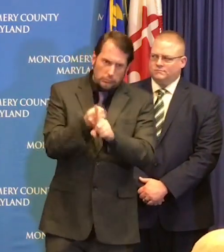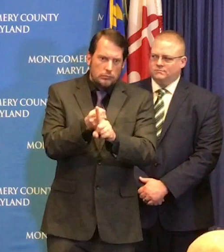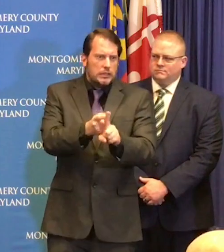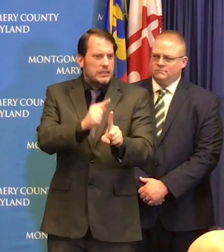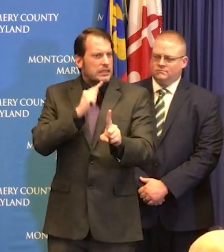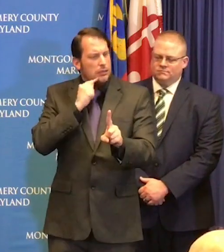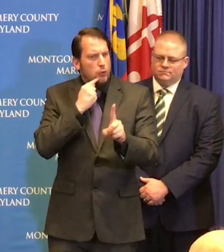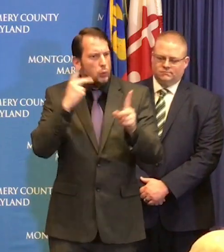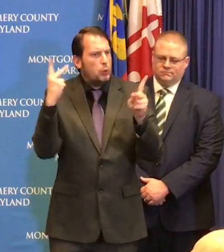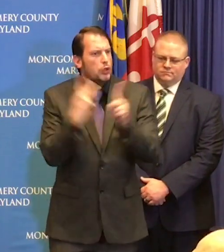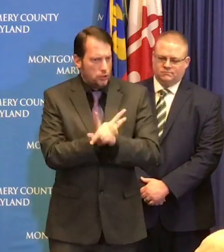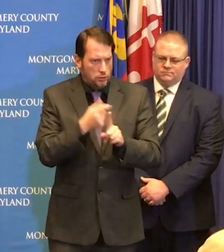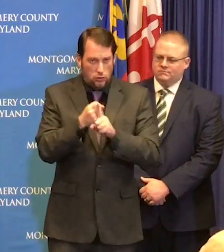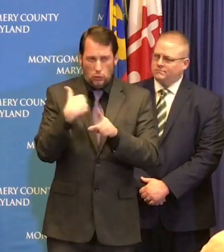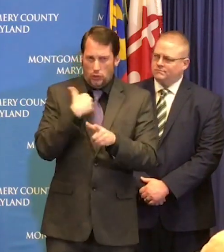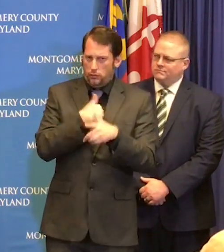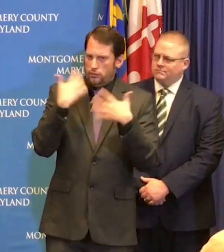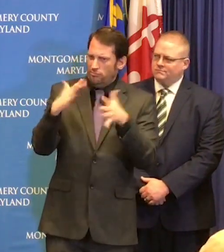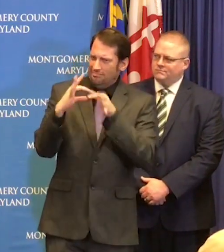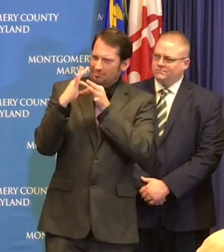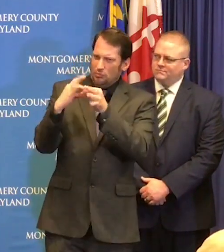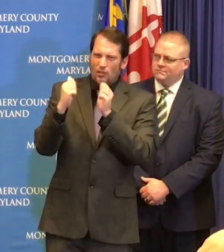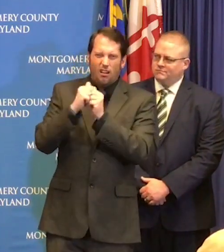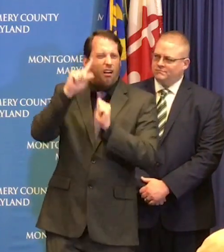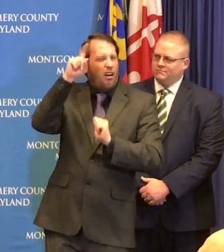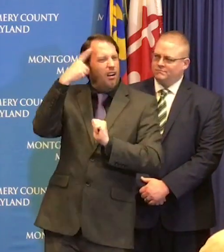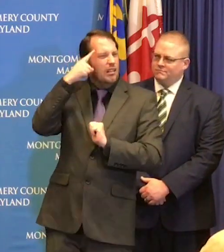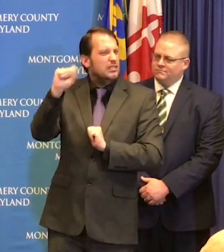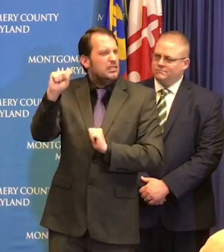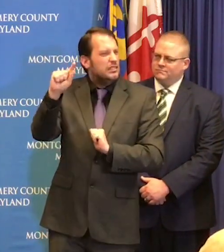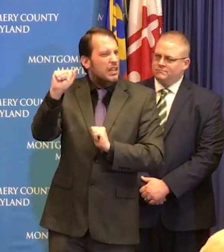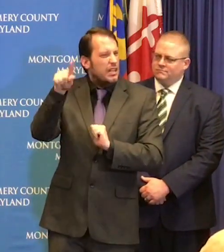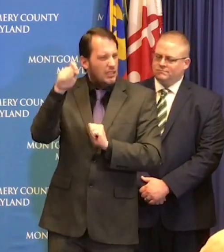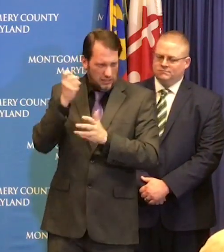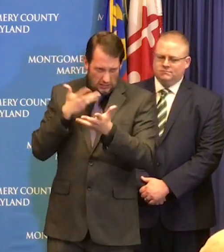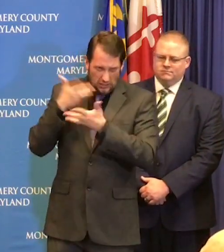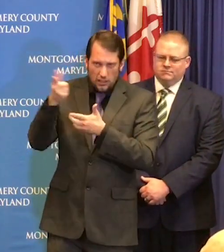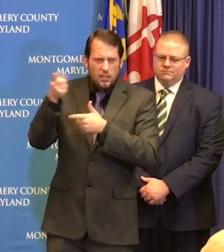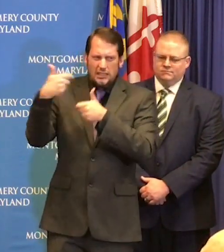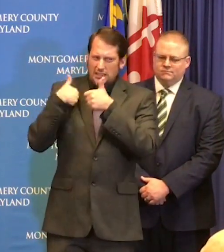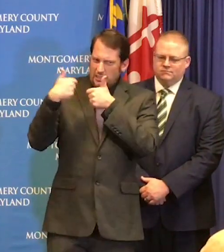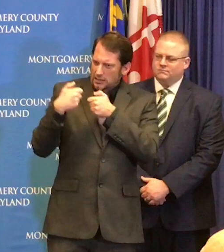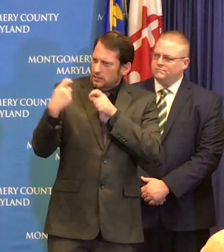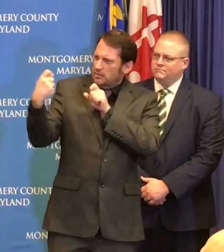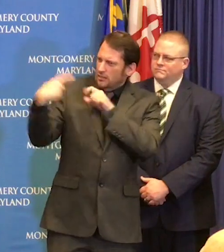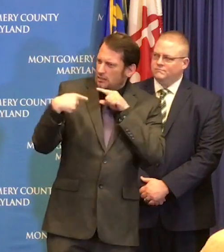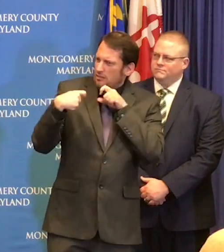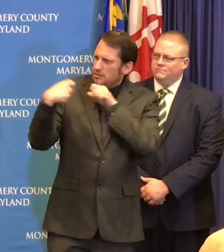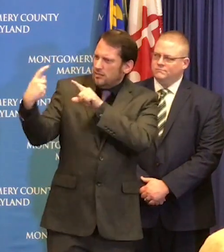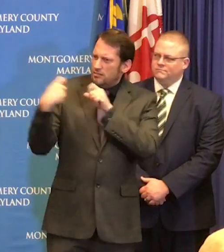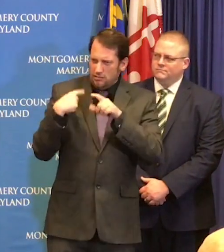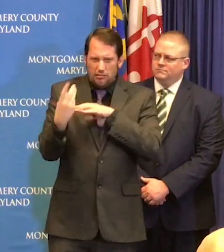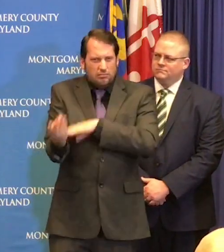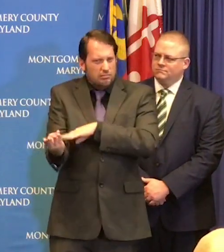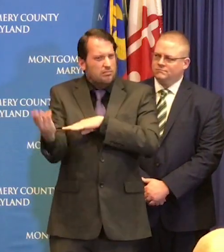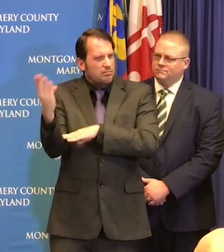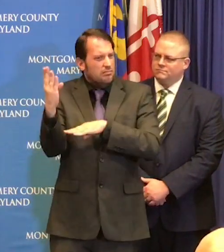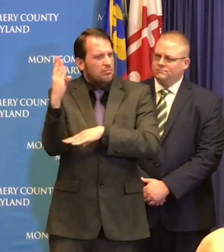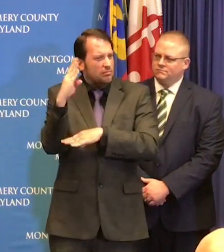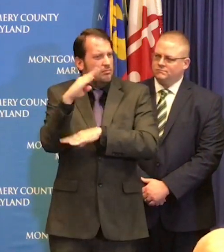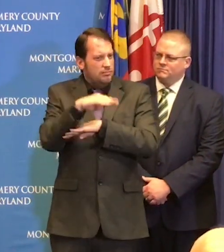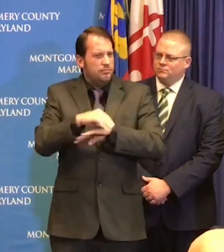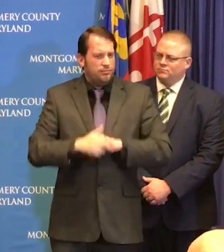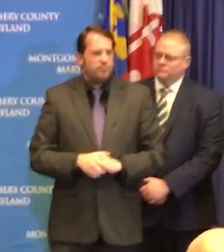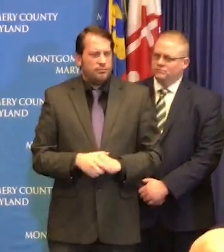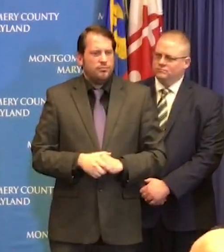state I've been I get text first thing in the morning and I will say that they've been letting us know what is happening and I